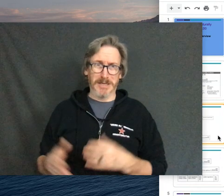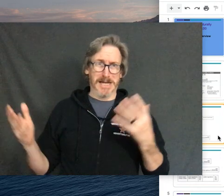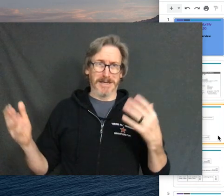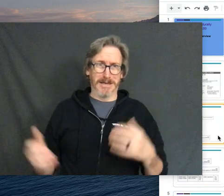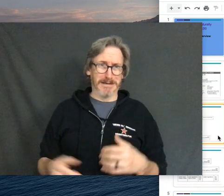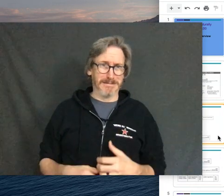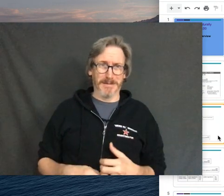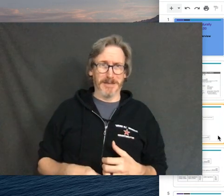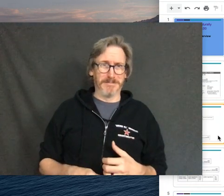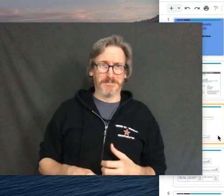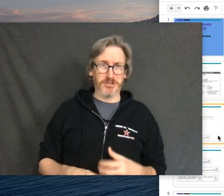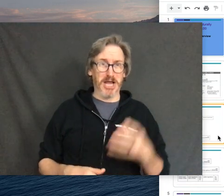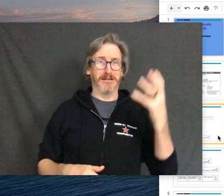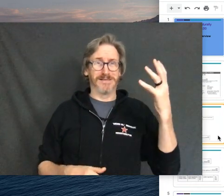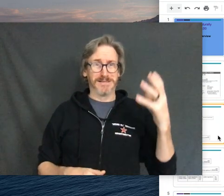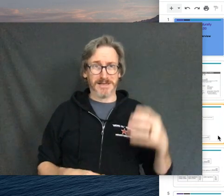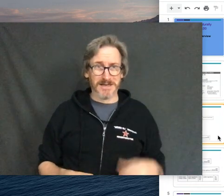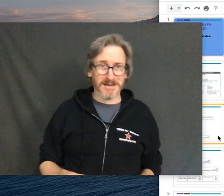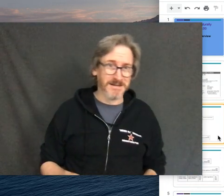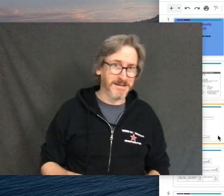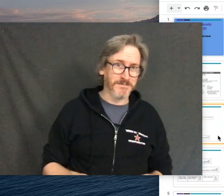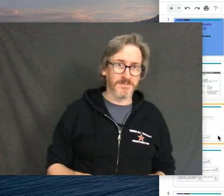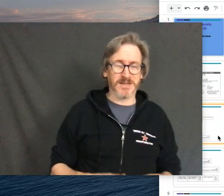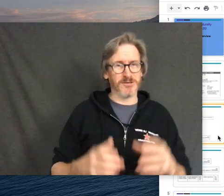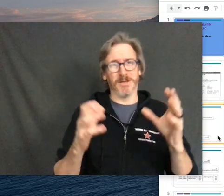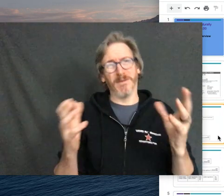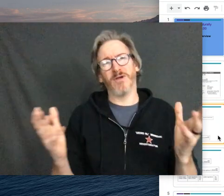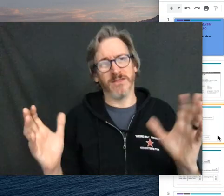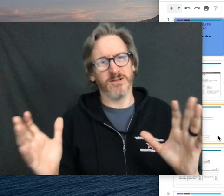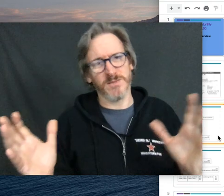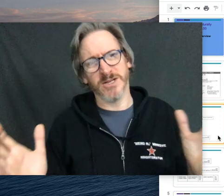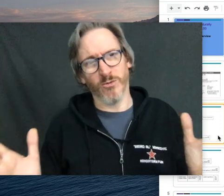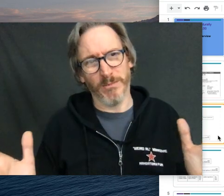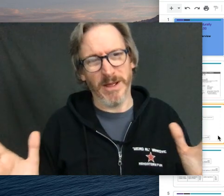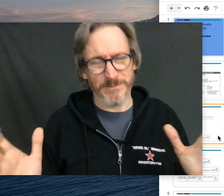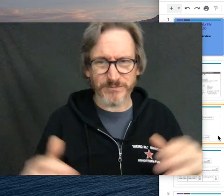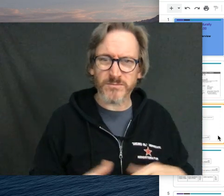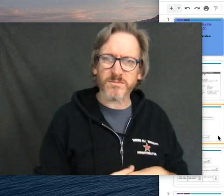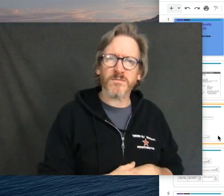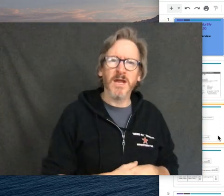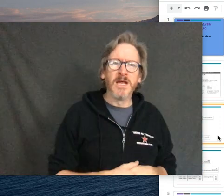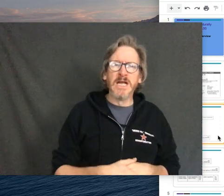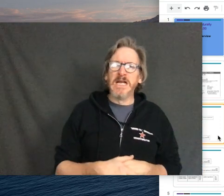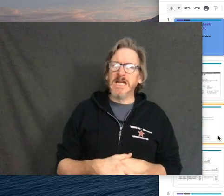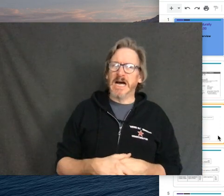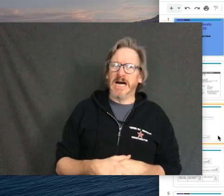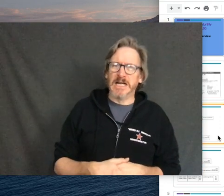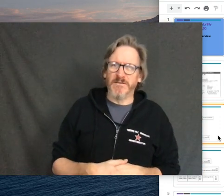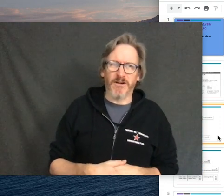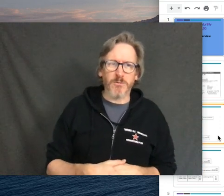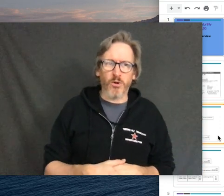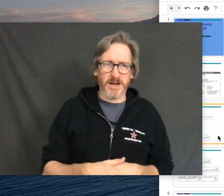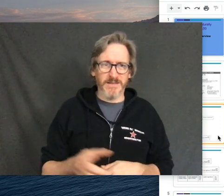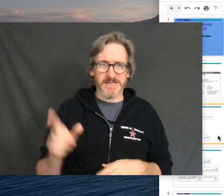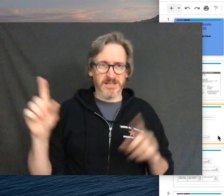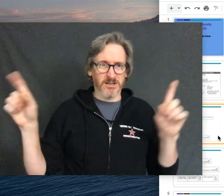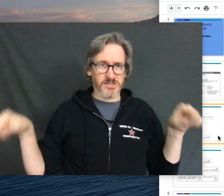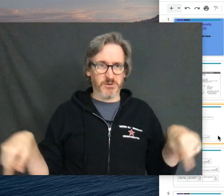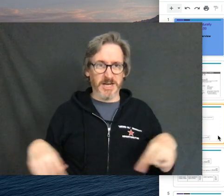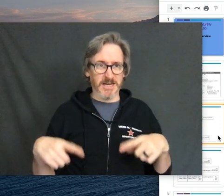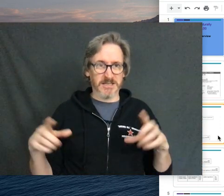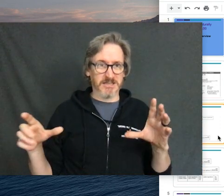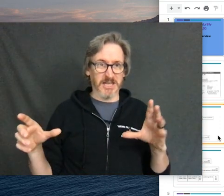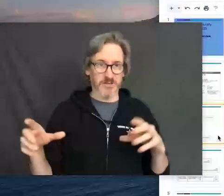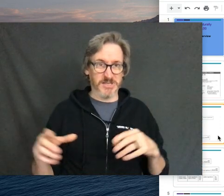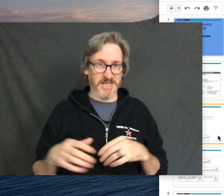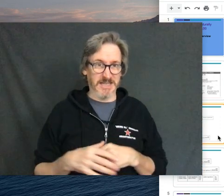lasagna. I mean, shells. There's, okay, there's a bunch more, but far more in this little